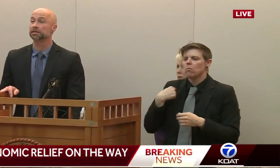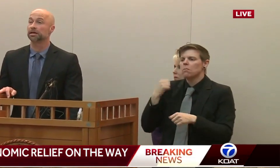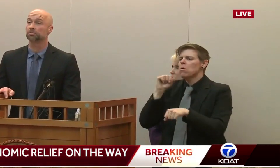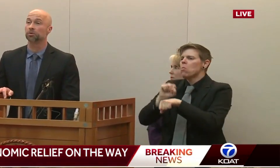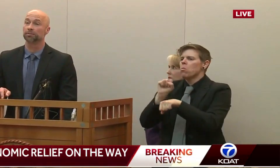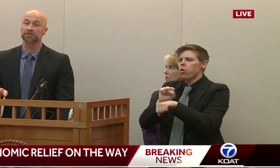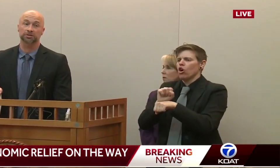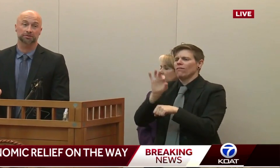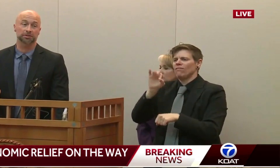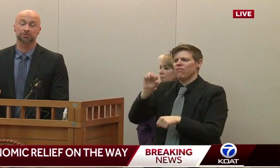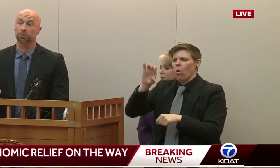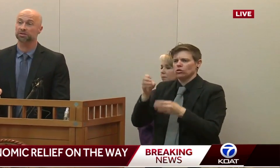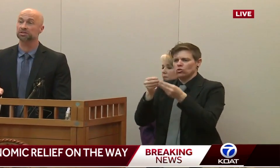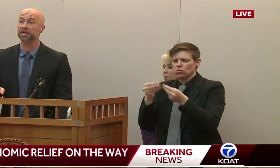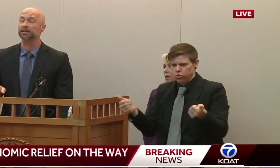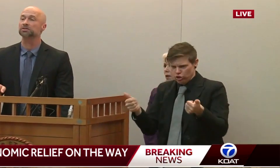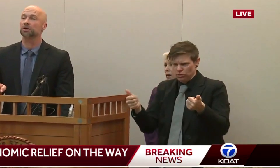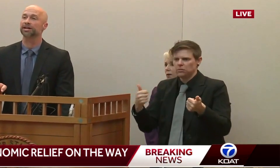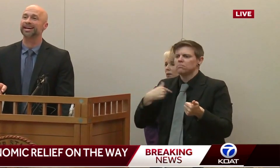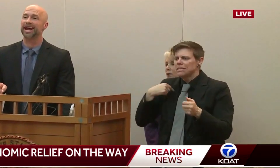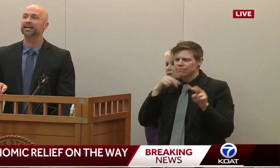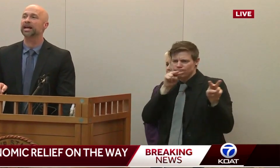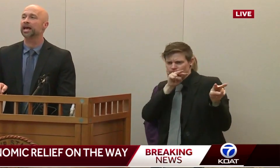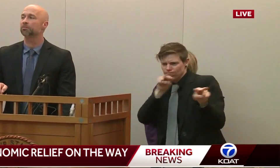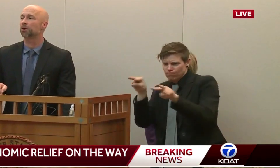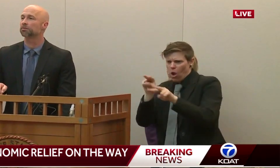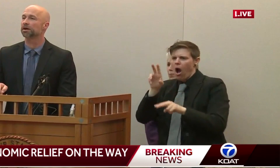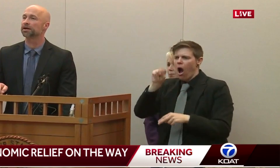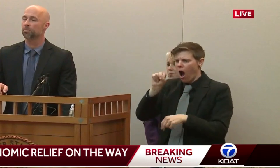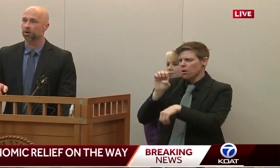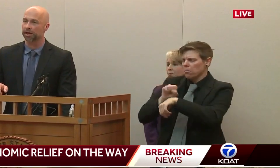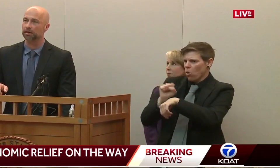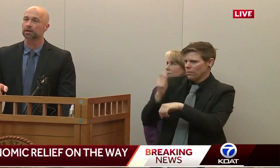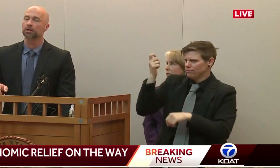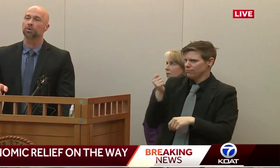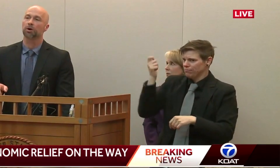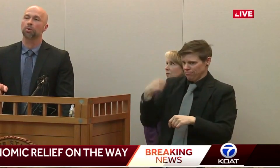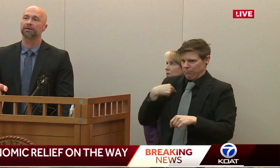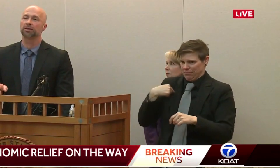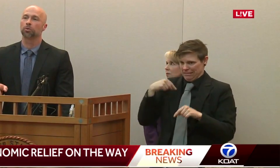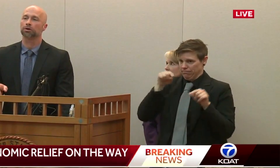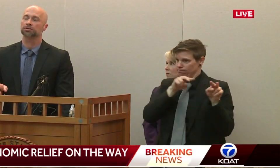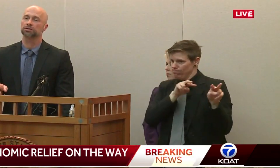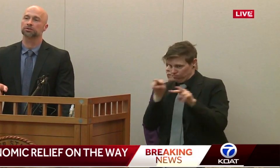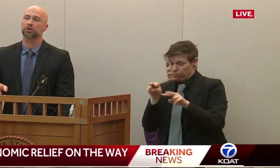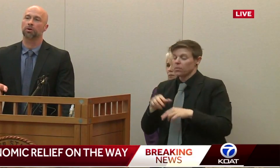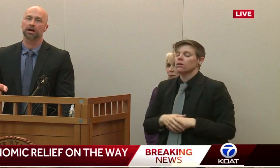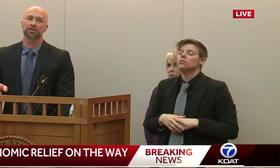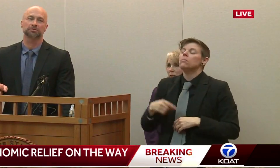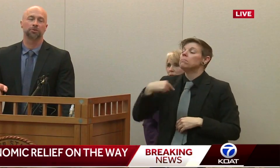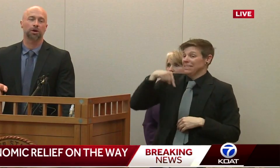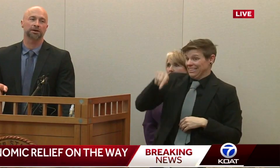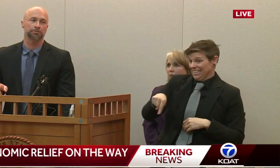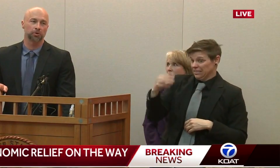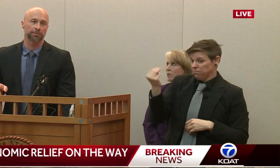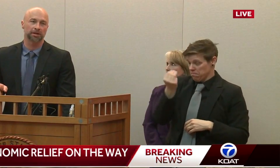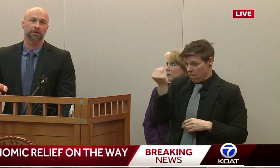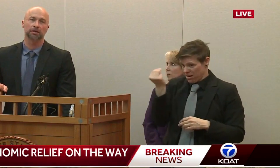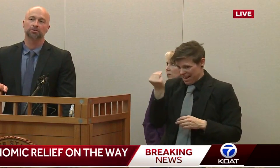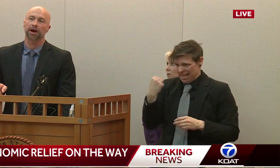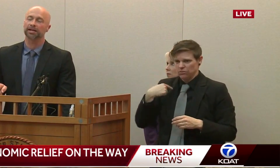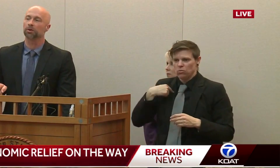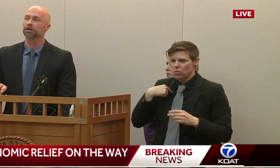oversee the unemployment services for the state starting at 8 a.m. on Monday morning. We are waiving work search requirements for